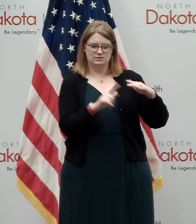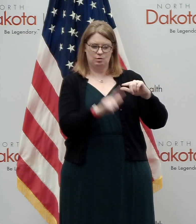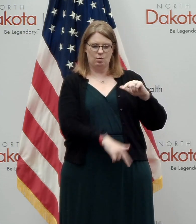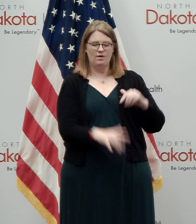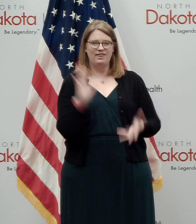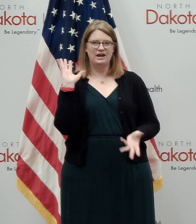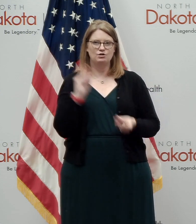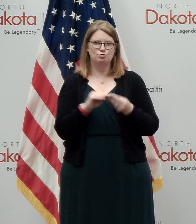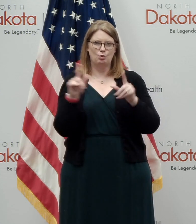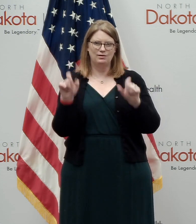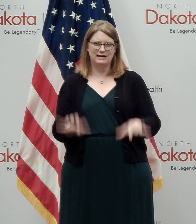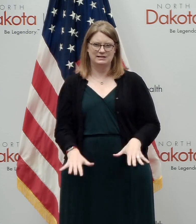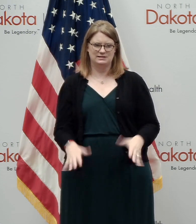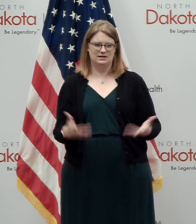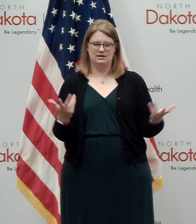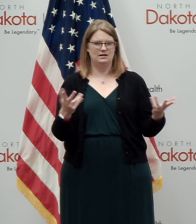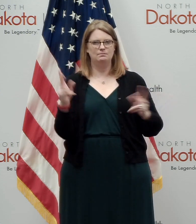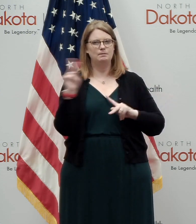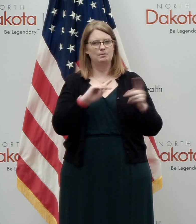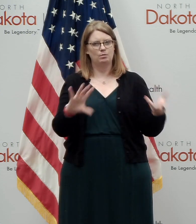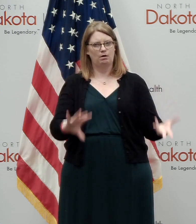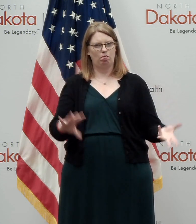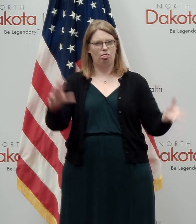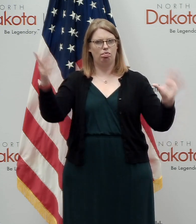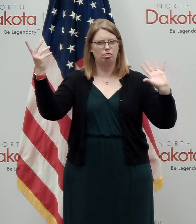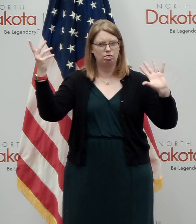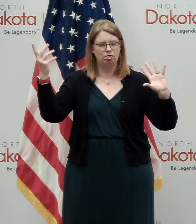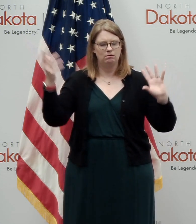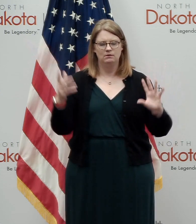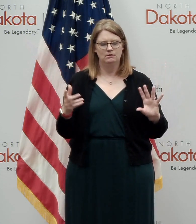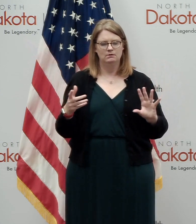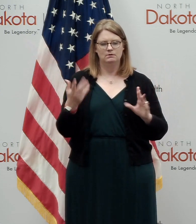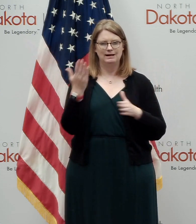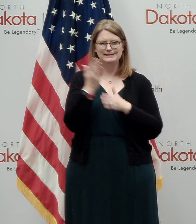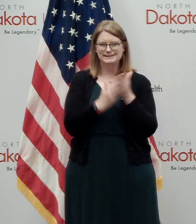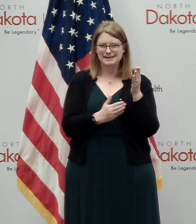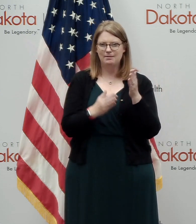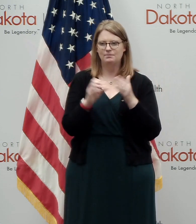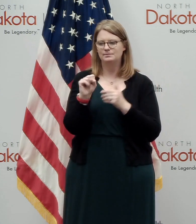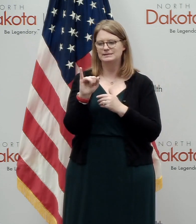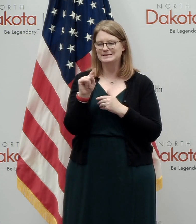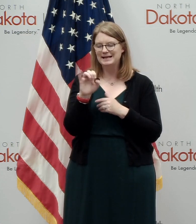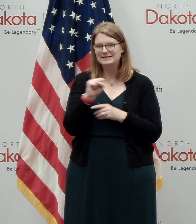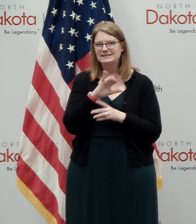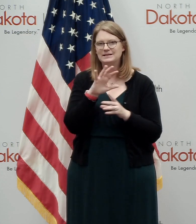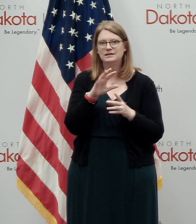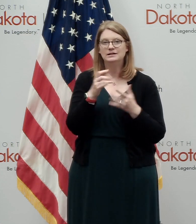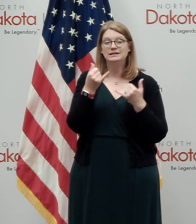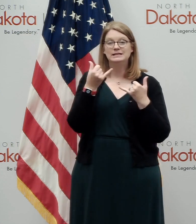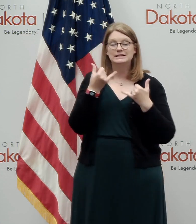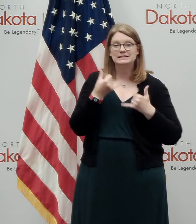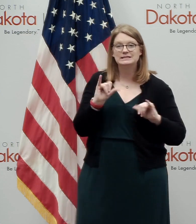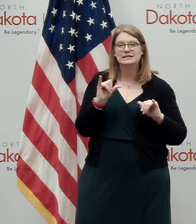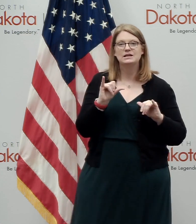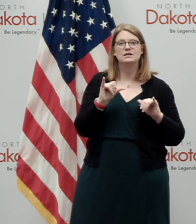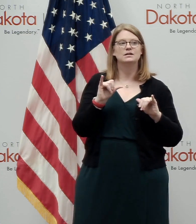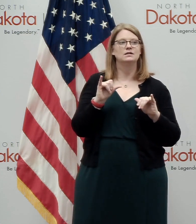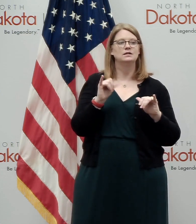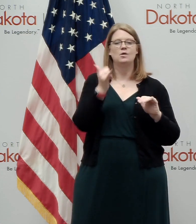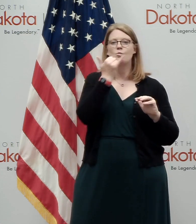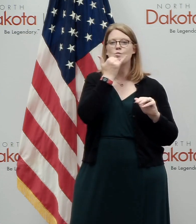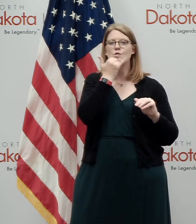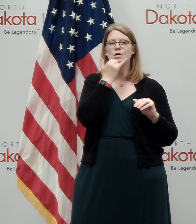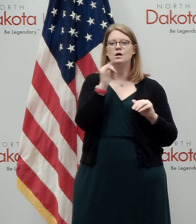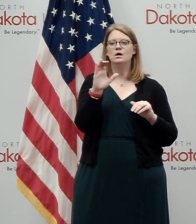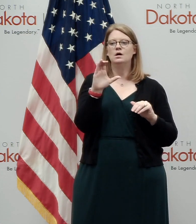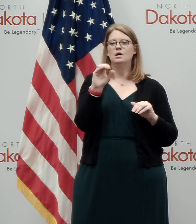testing. And that's what was dramatically skewing the positivity rates on some sites, including it's still, it's still tracked inaccurately